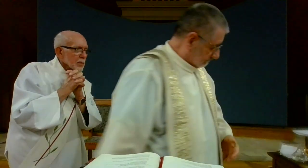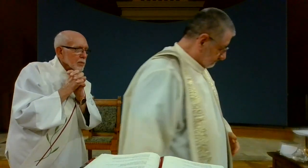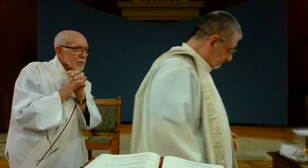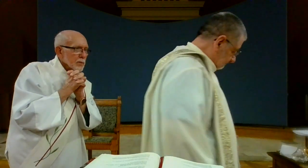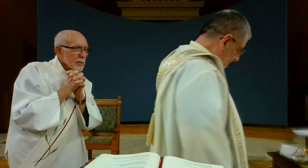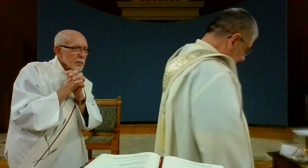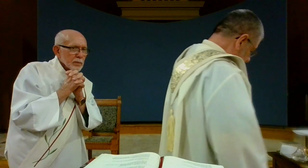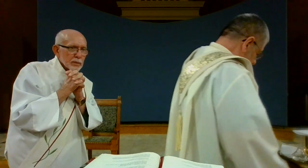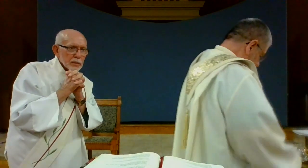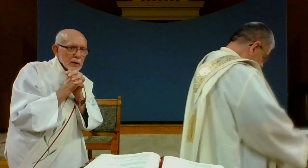Amen